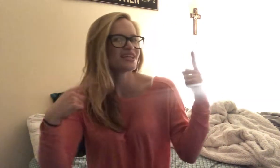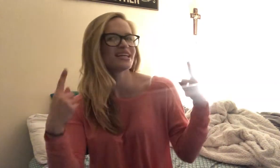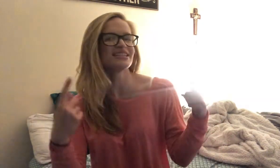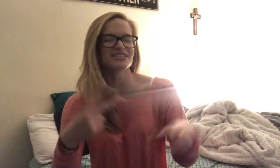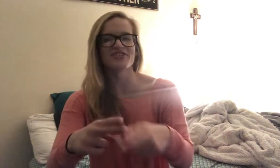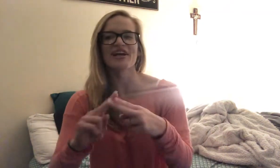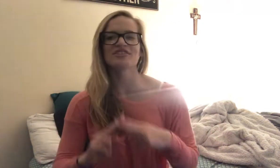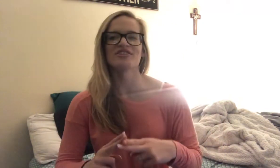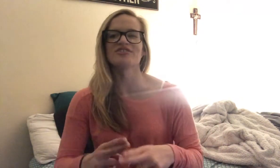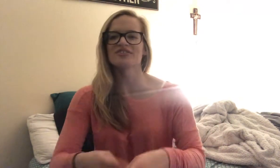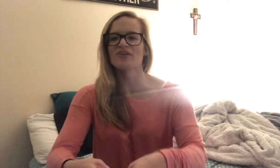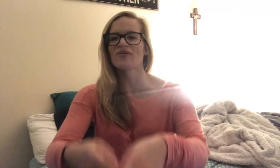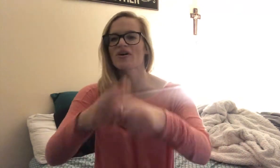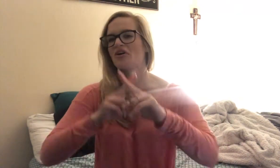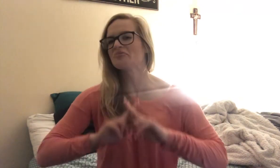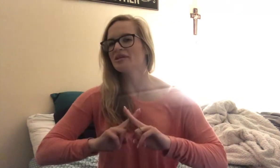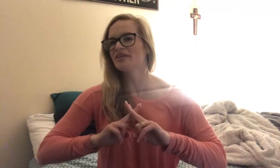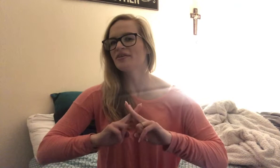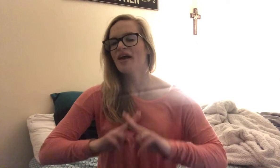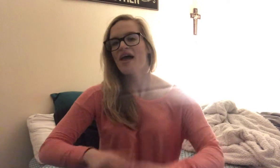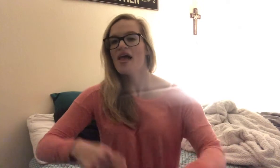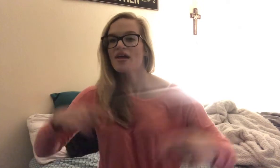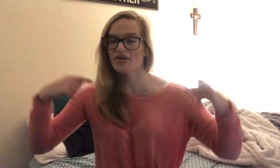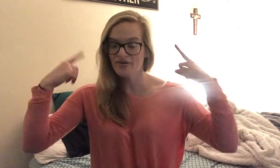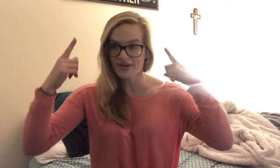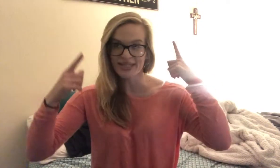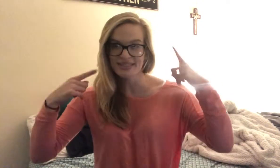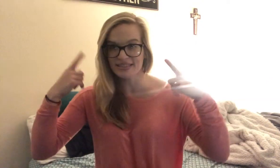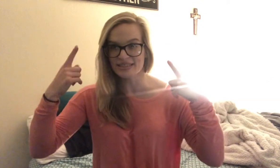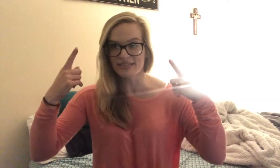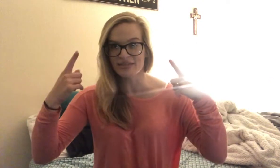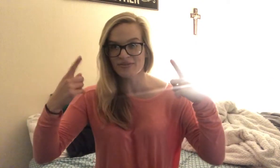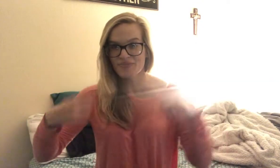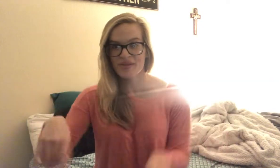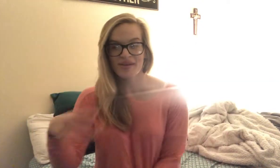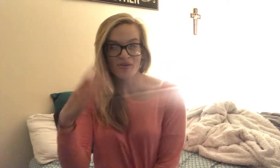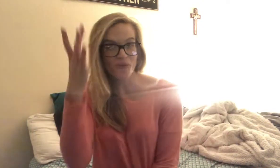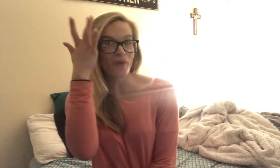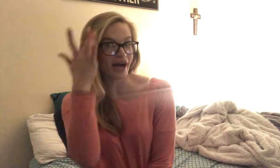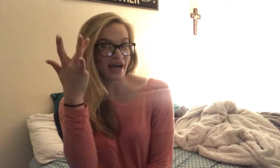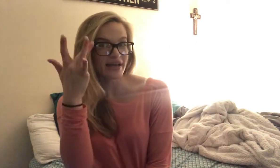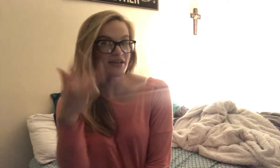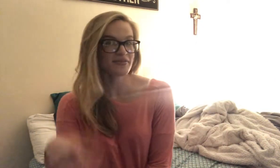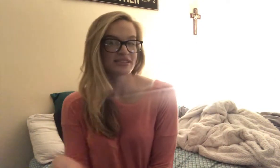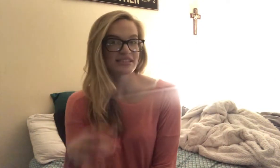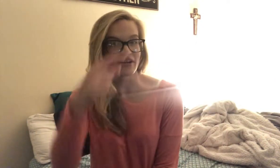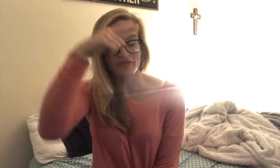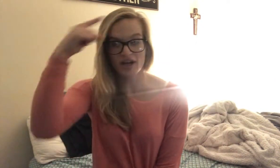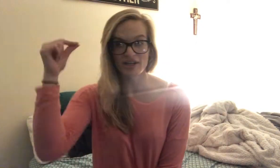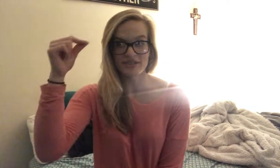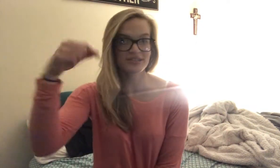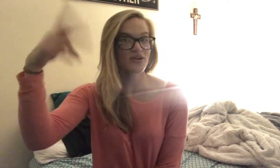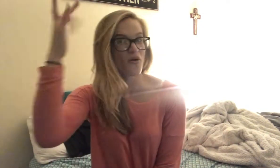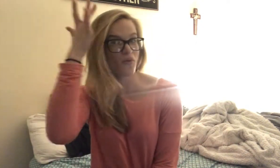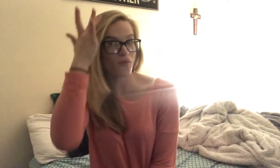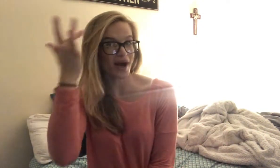It's directional. So call me crazy why instead of cuz why